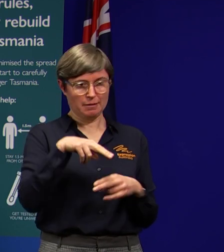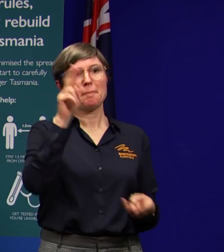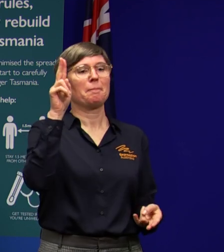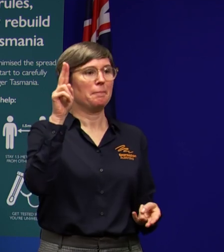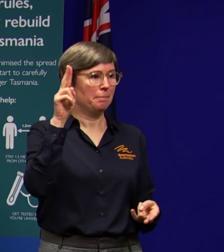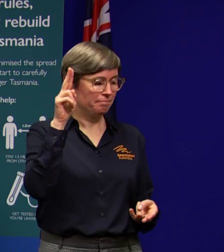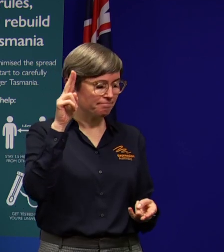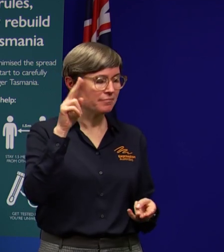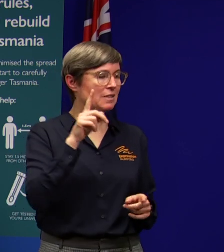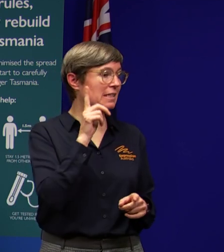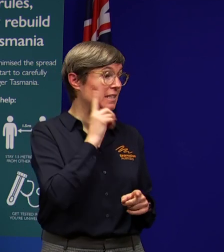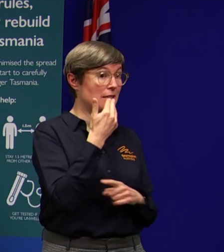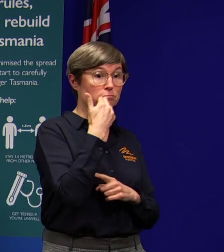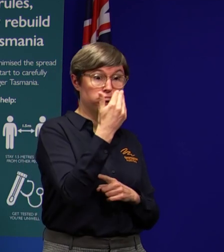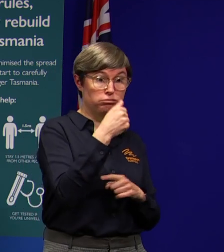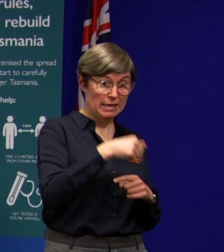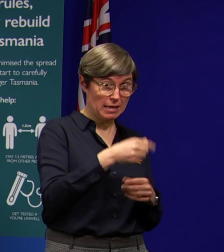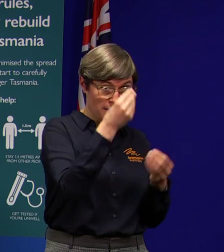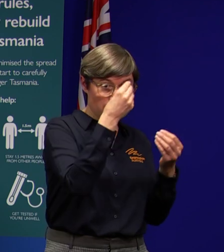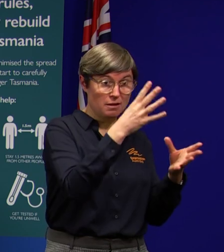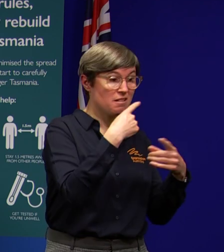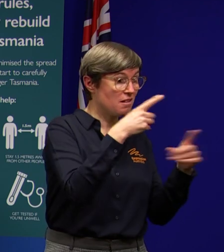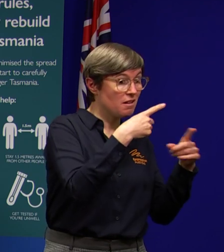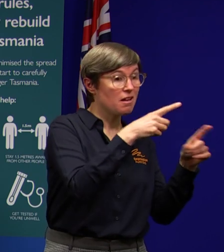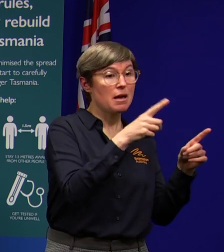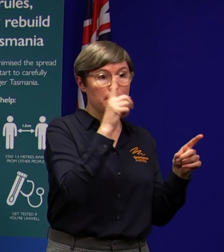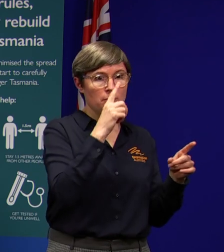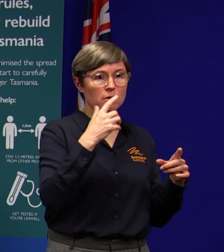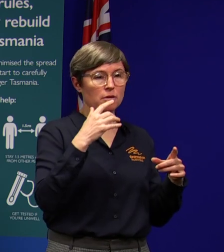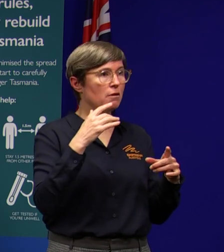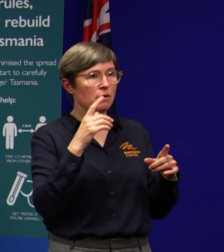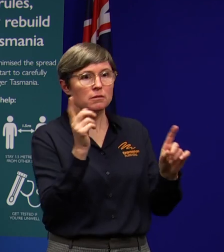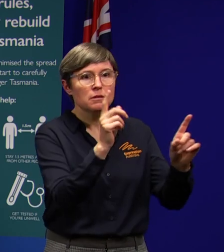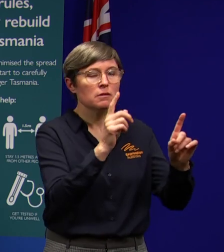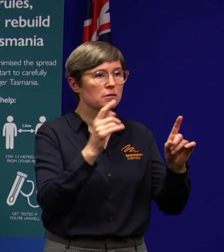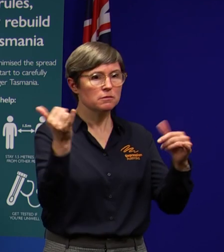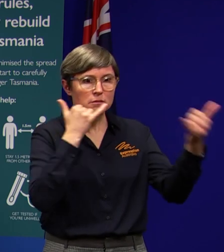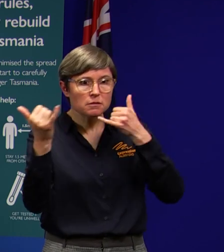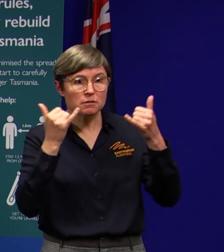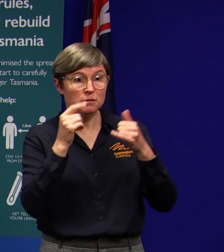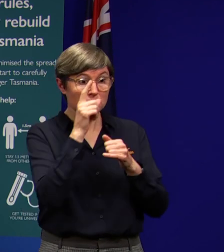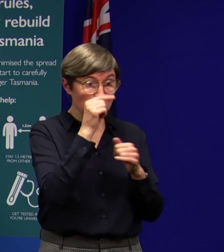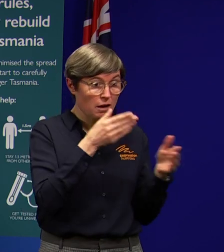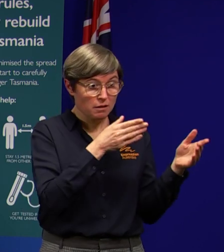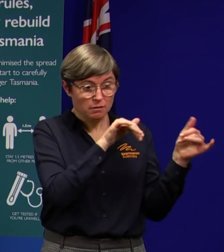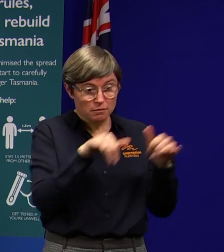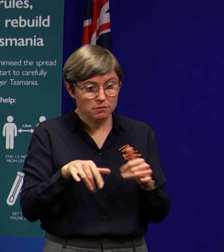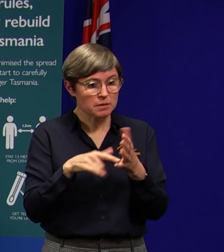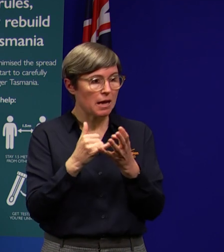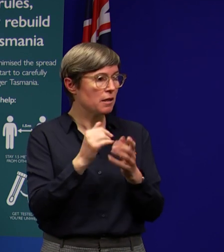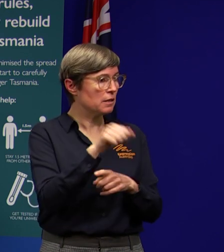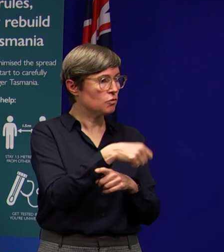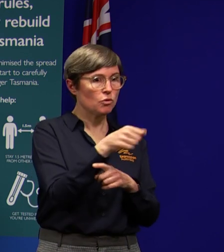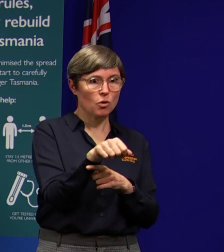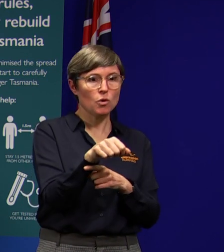yesterday it spiked dramatically. A lot of Victorians making inquiries whether to come to Tasmania or not. But